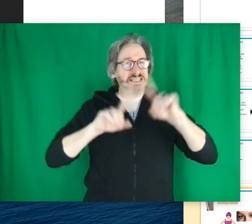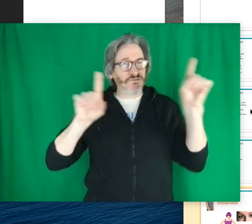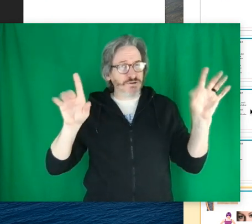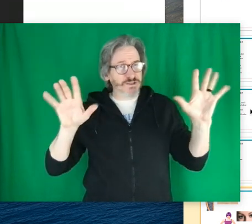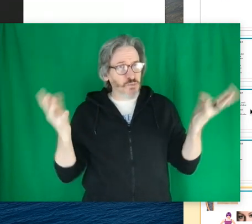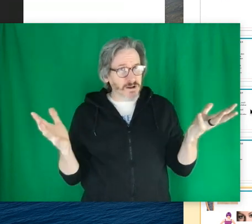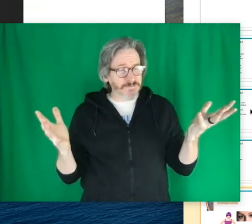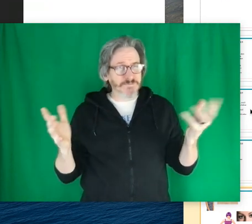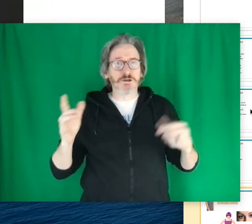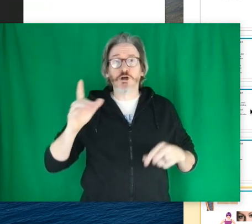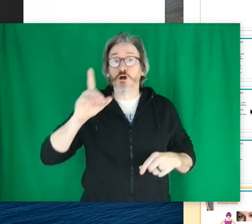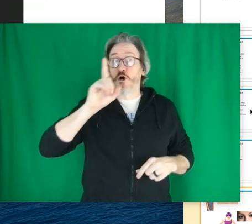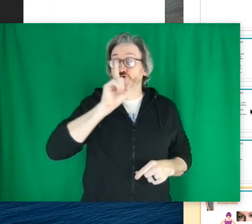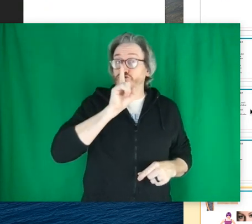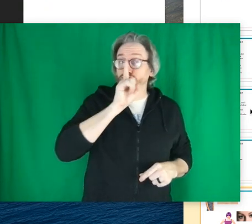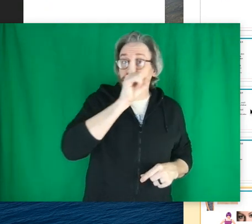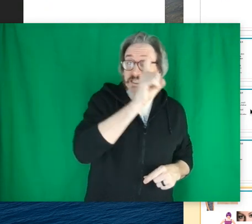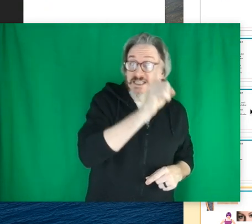Difference.